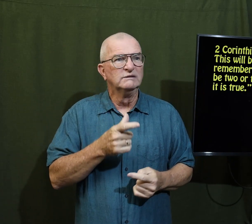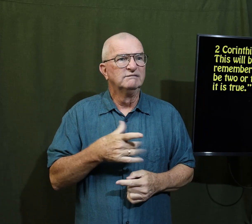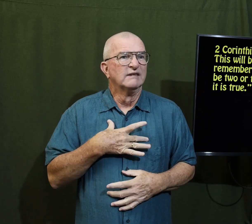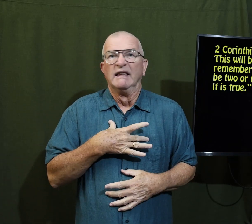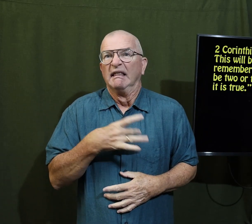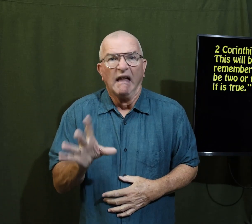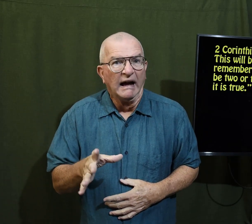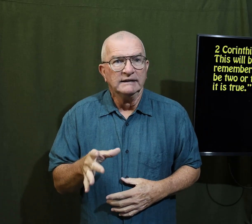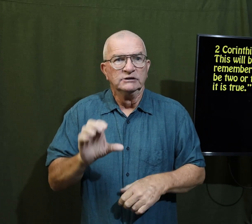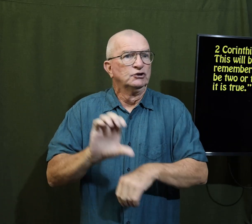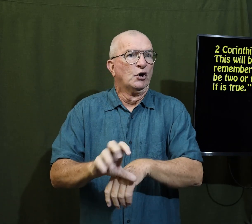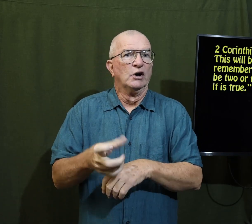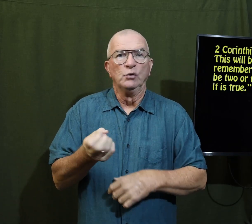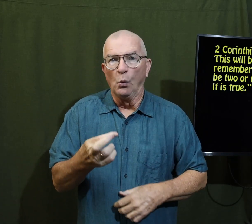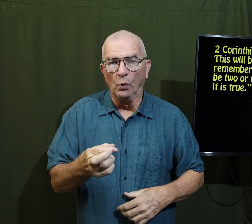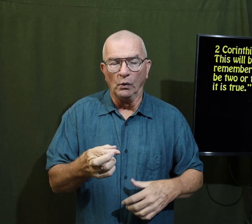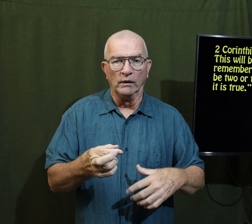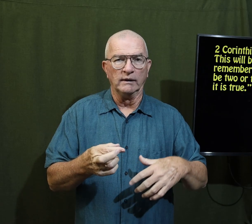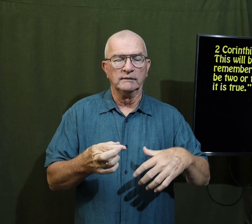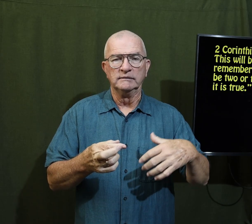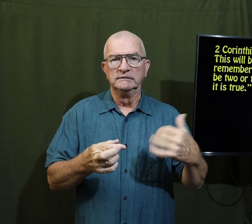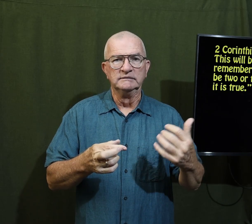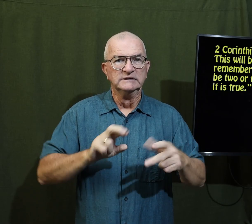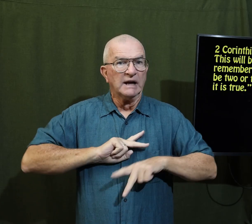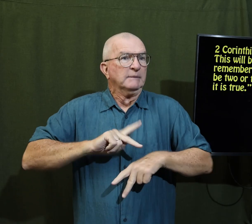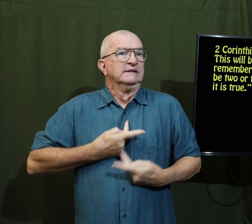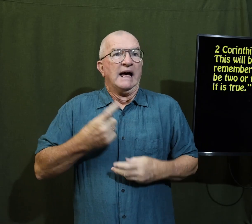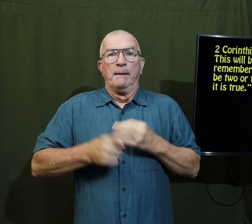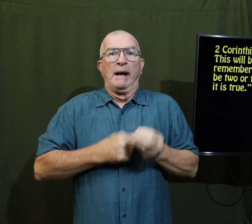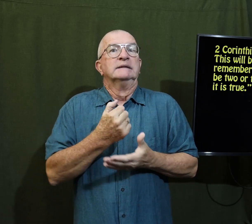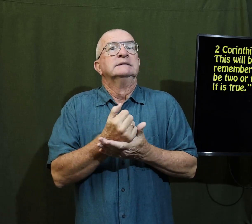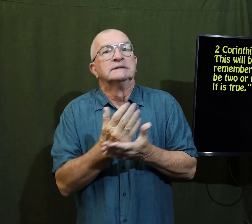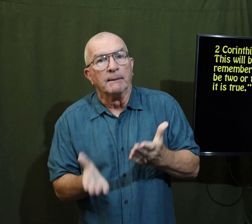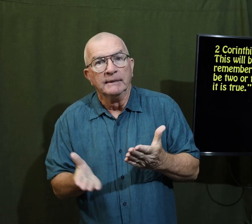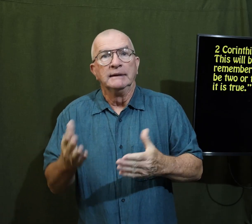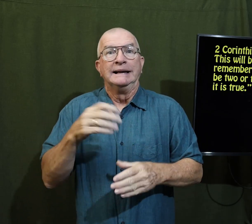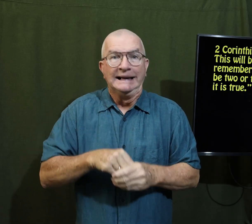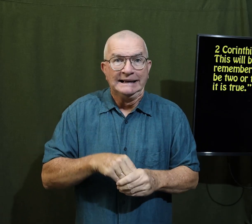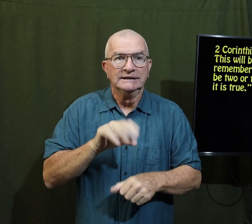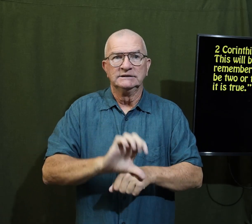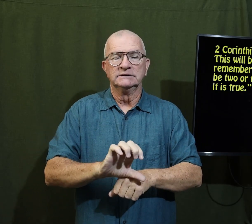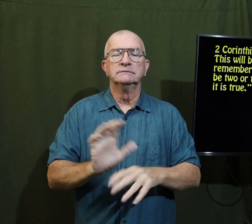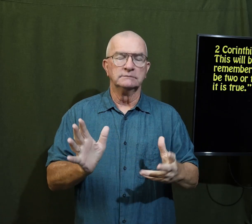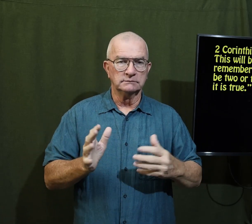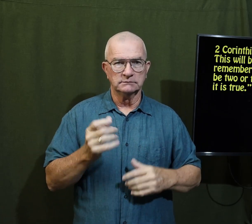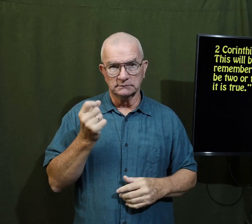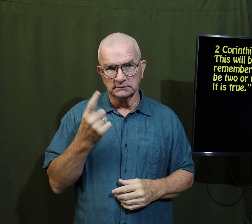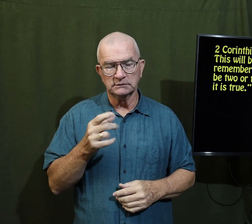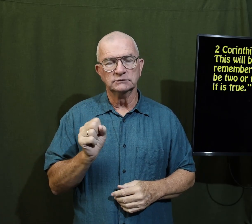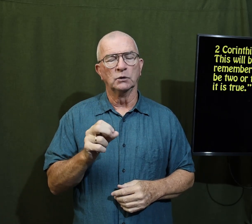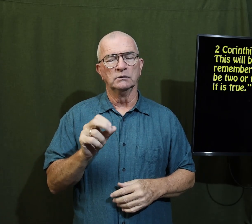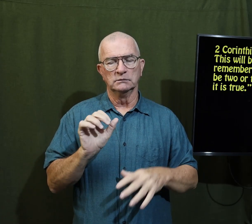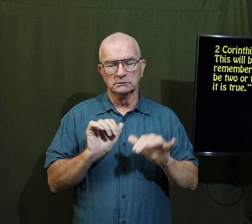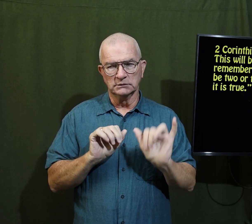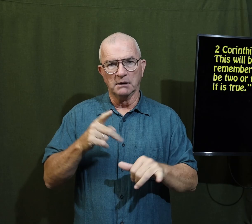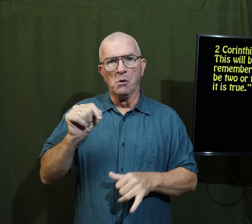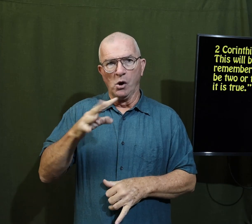person who didn't like the church or was upset about something in the church. Okay? So,